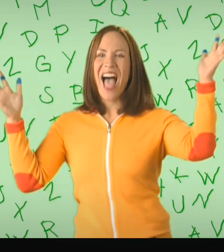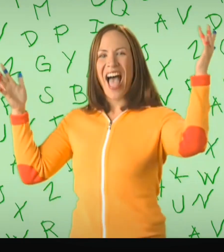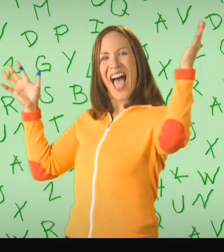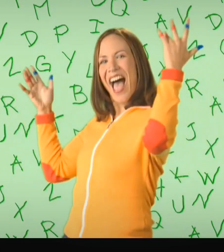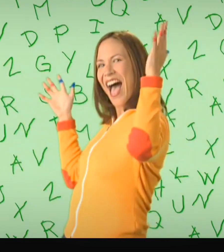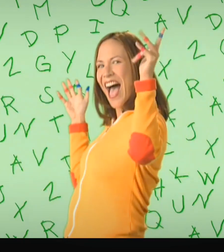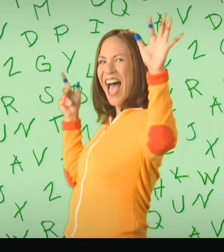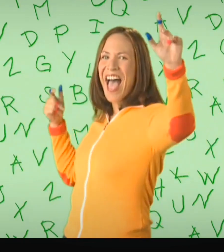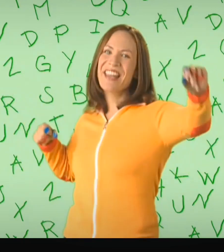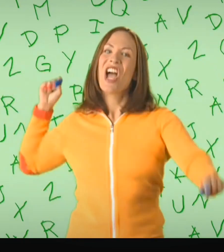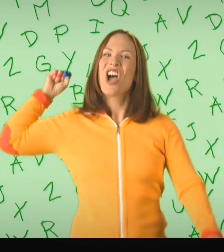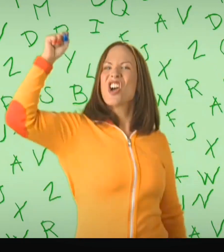Hooray!